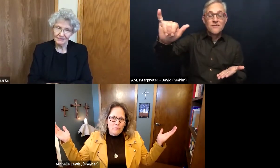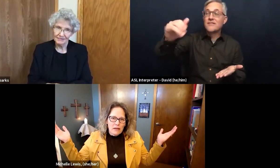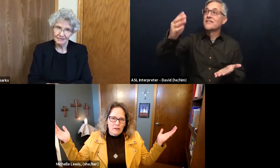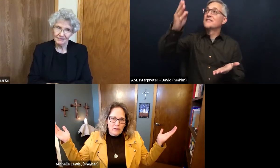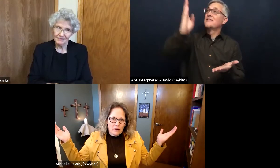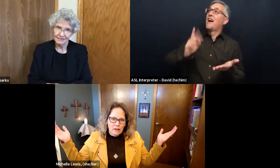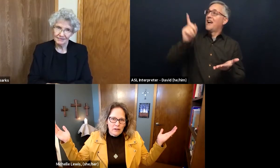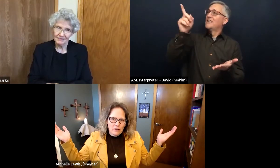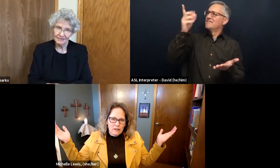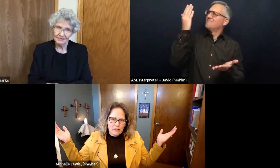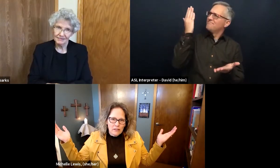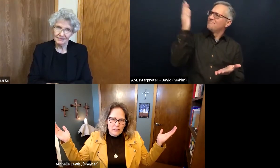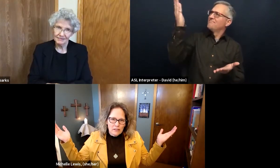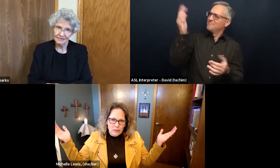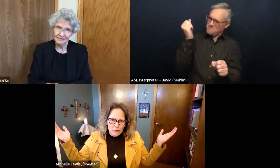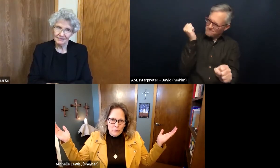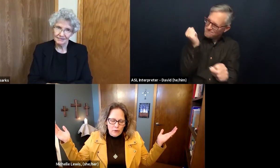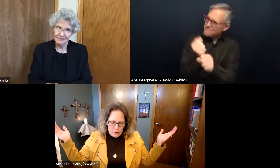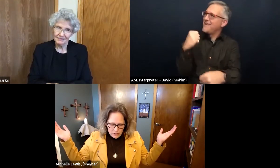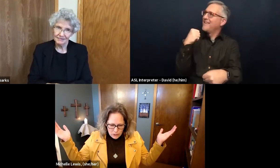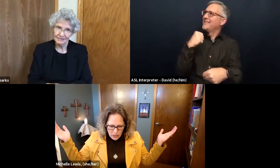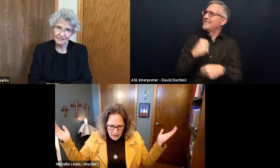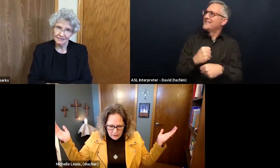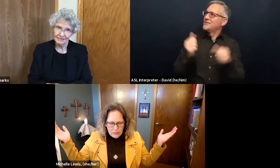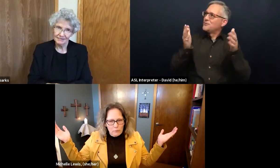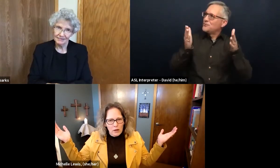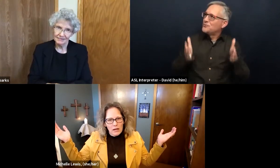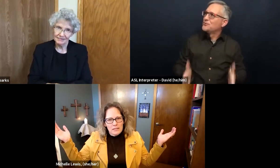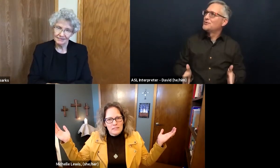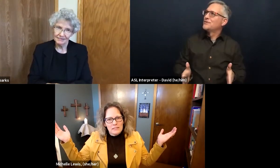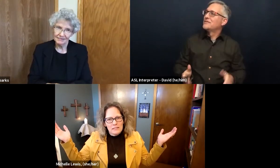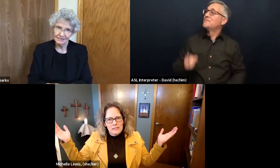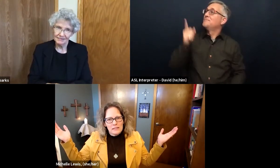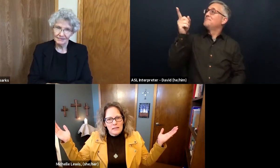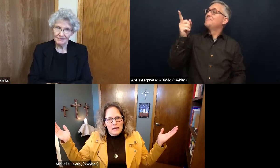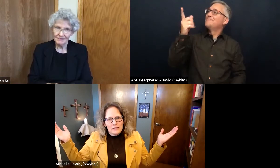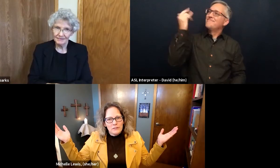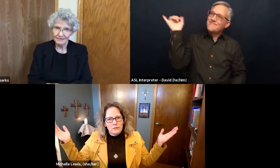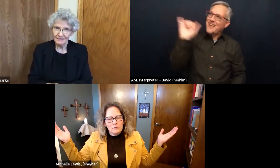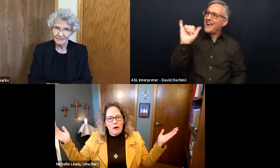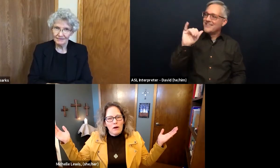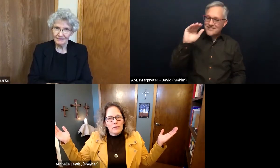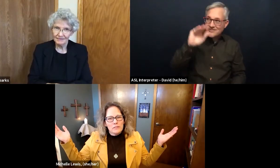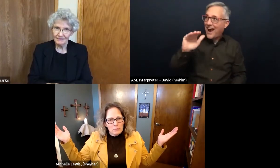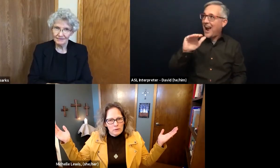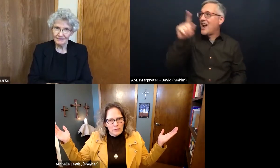maker. You are the child among us. And you are the spirit